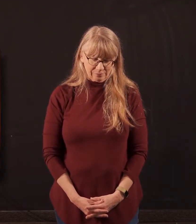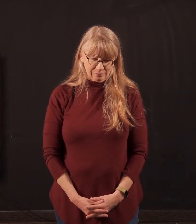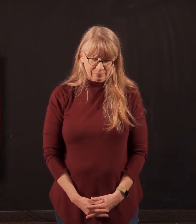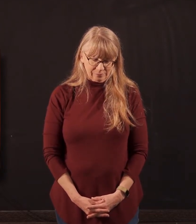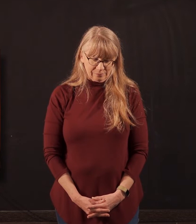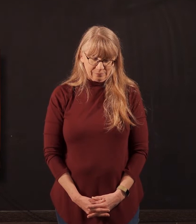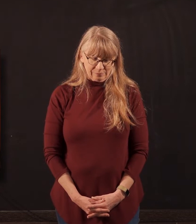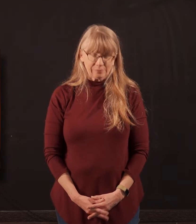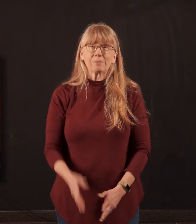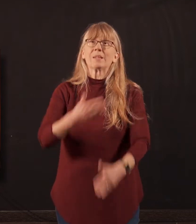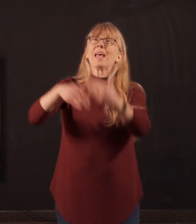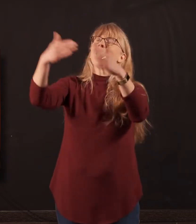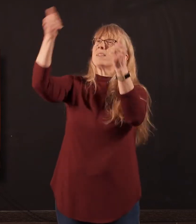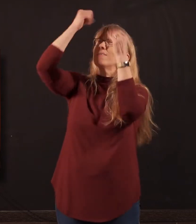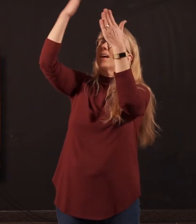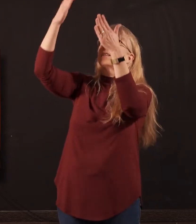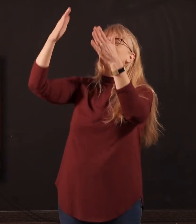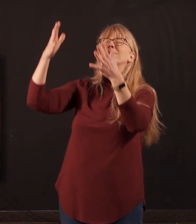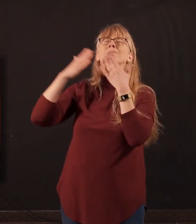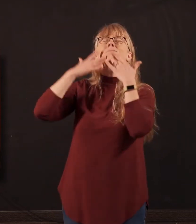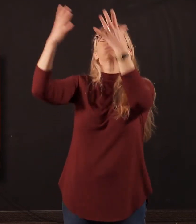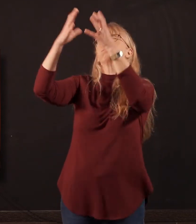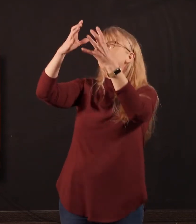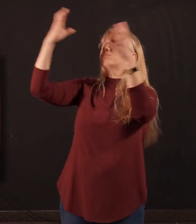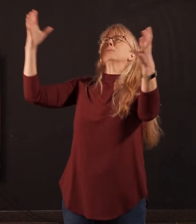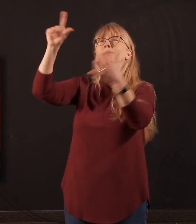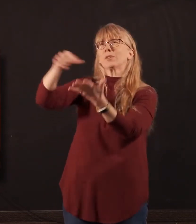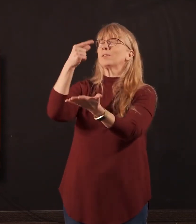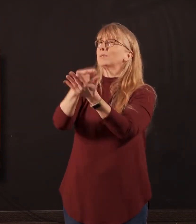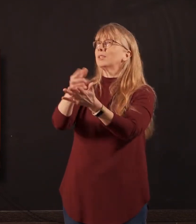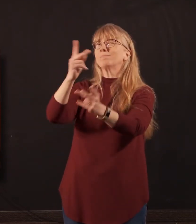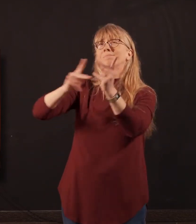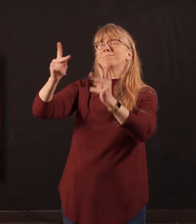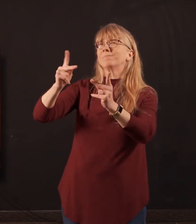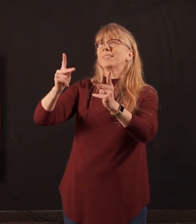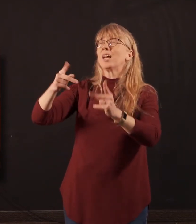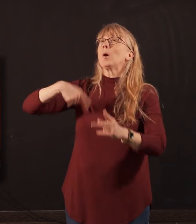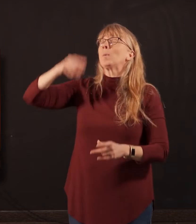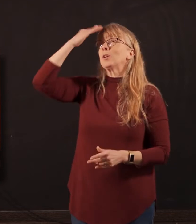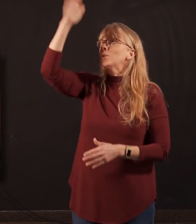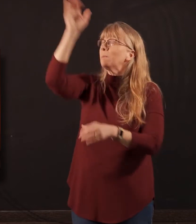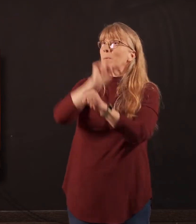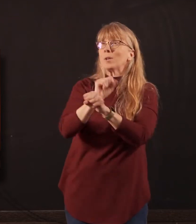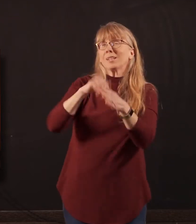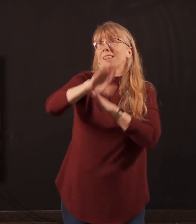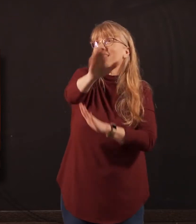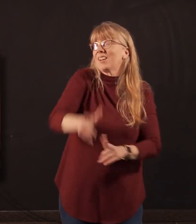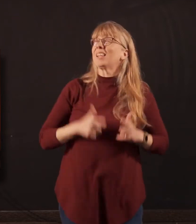Heavenly Father, we are so thankful for these graduates. We know that you have been at work in their lives in huge